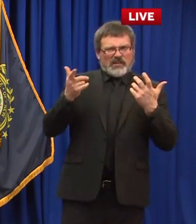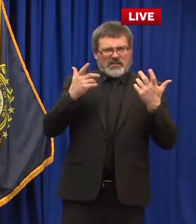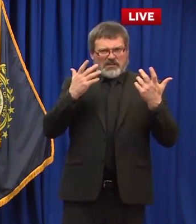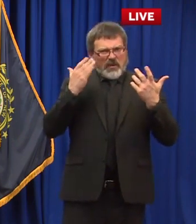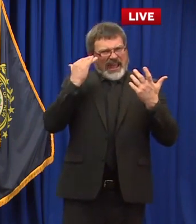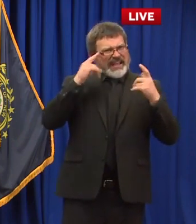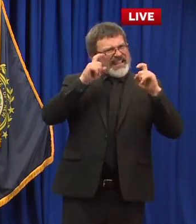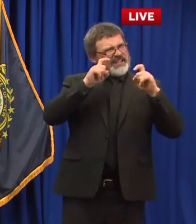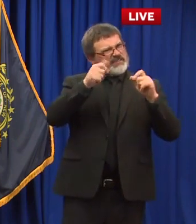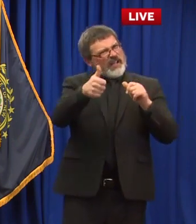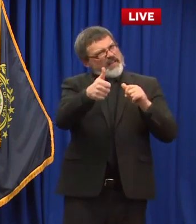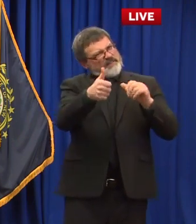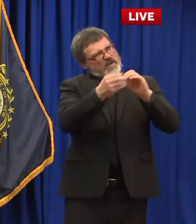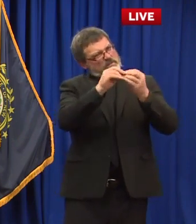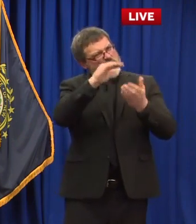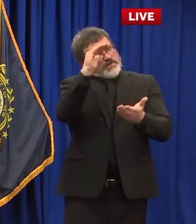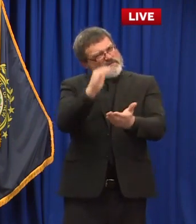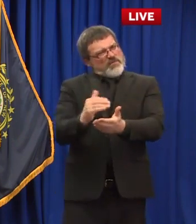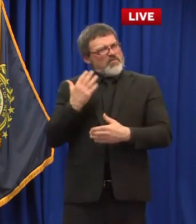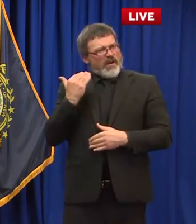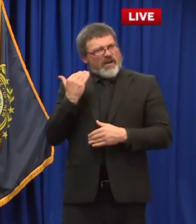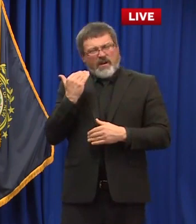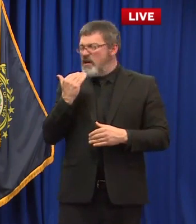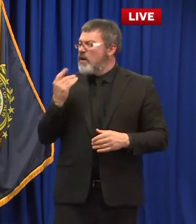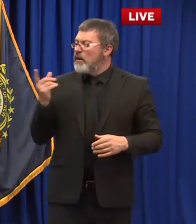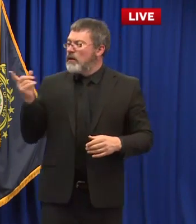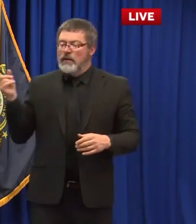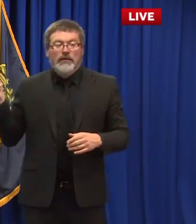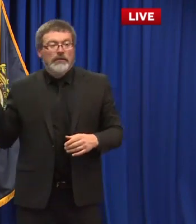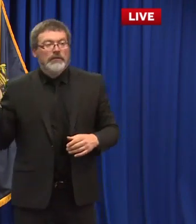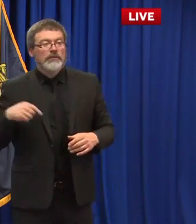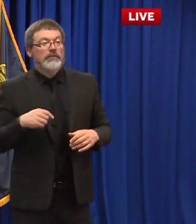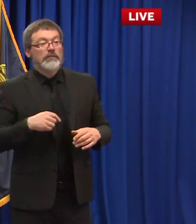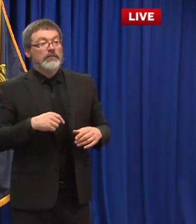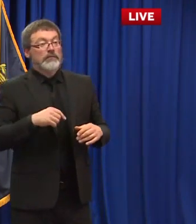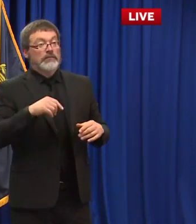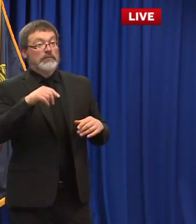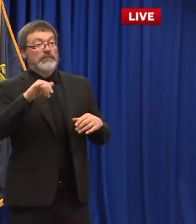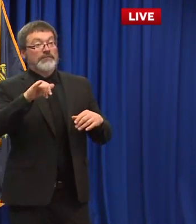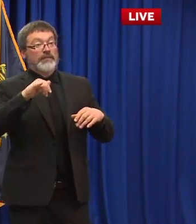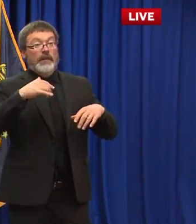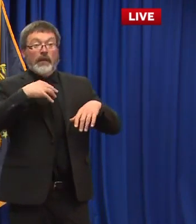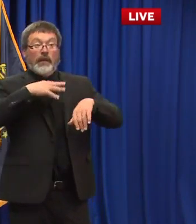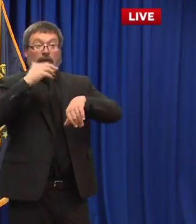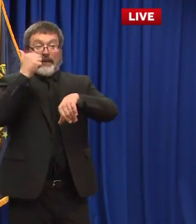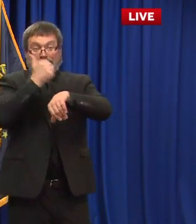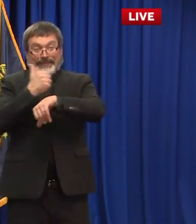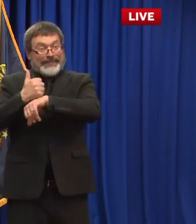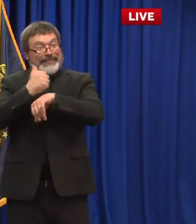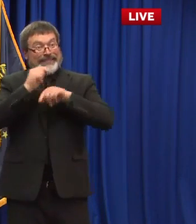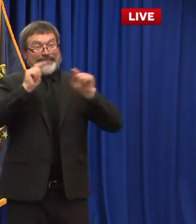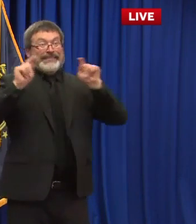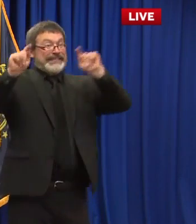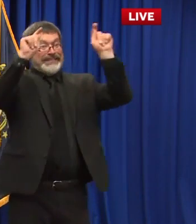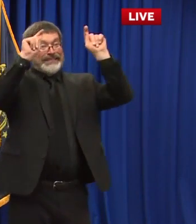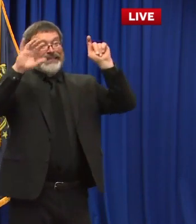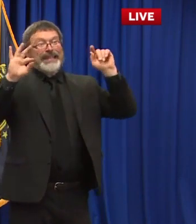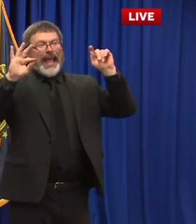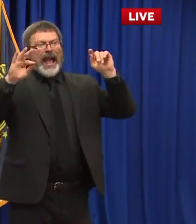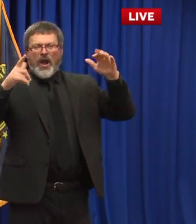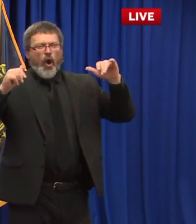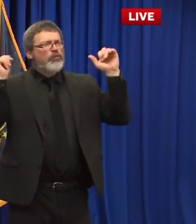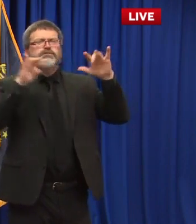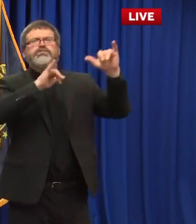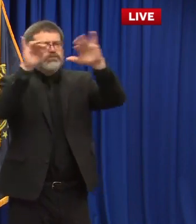would say that you know initially when we started off the fixed testing sites that we saw huge demand for our tests we were